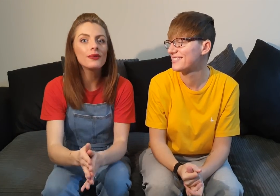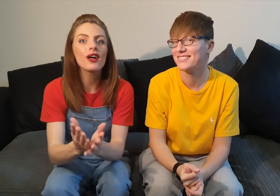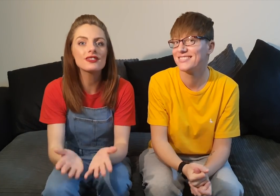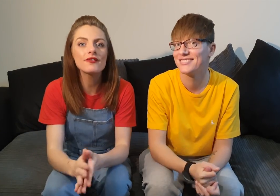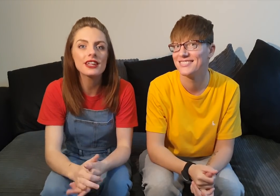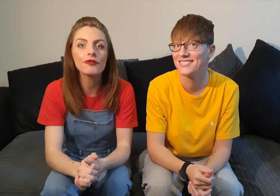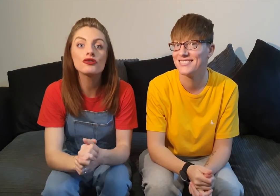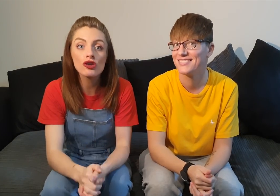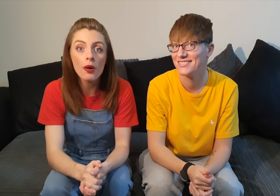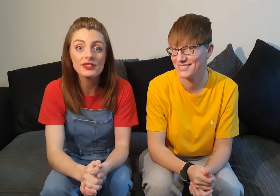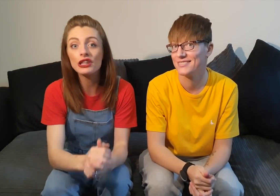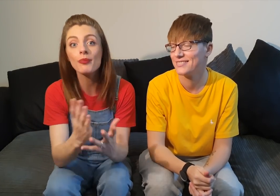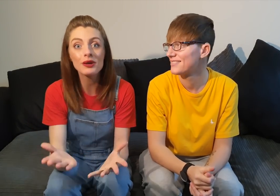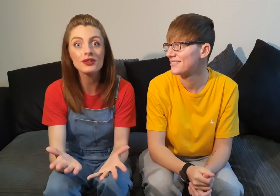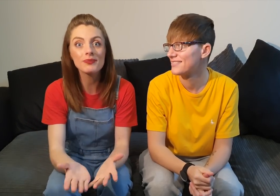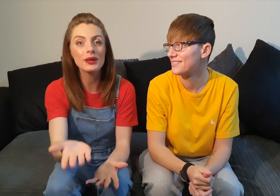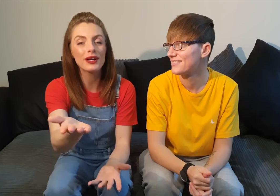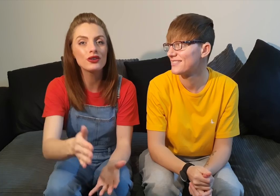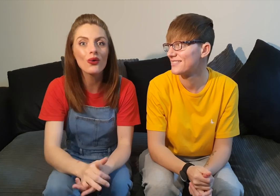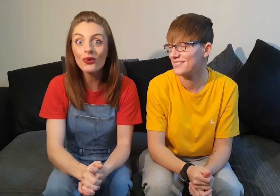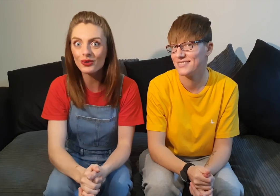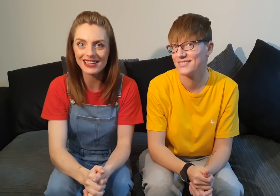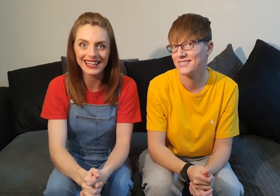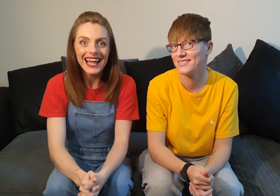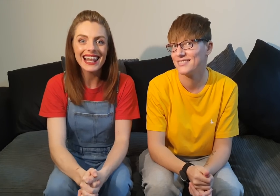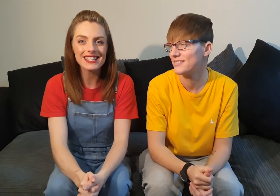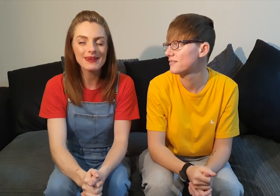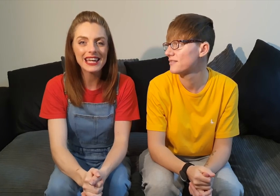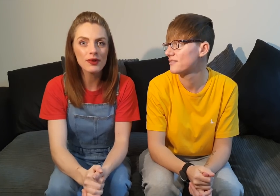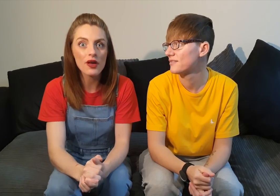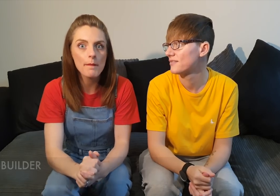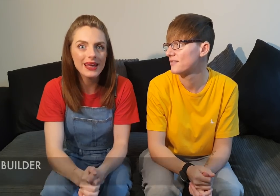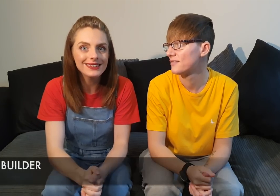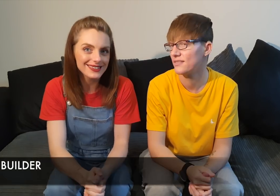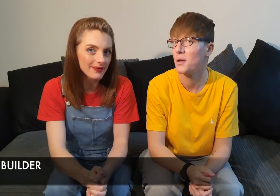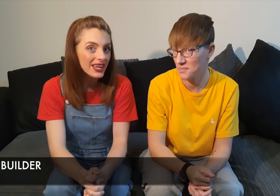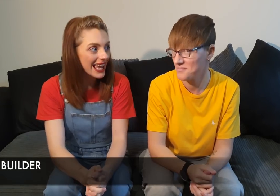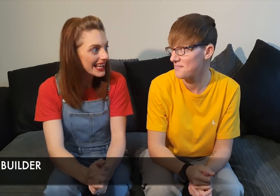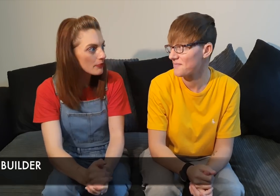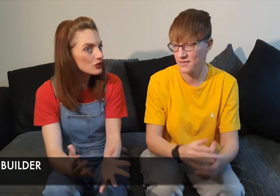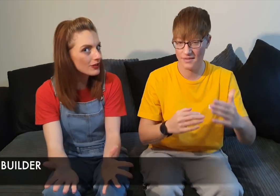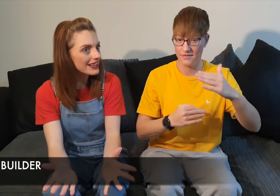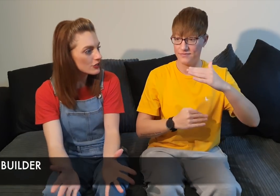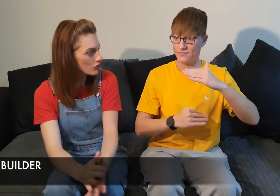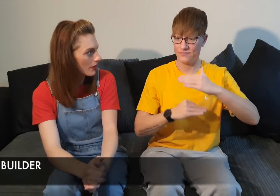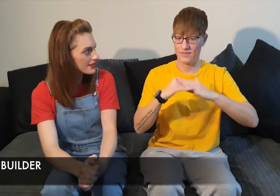lots of different jobs that you might want to be when you're older let's begin with builder Kellyanne would you like to show us